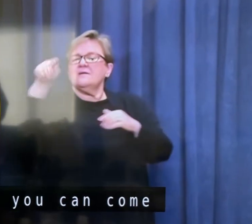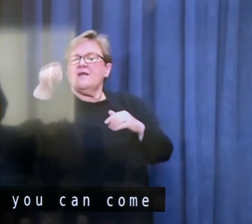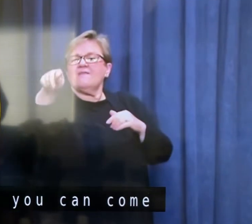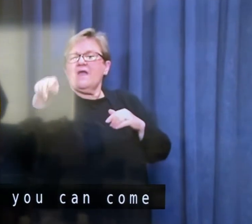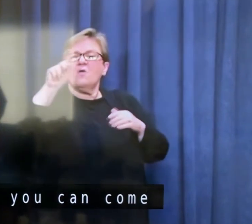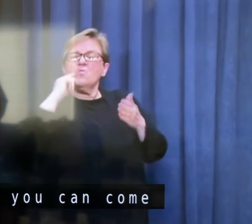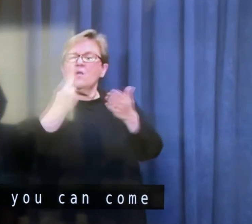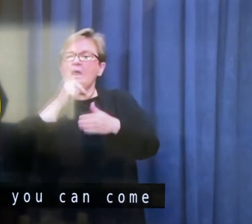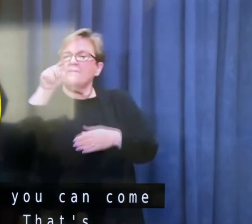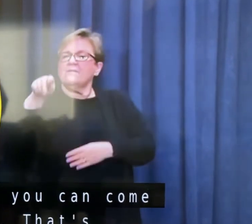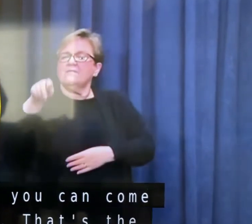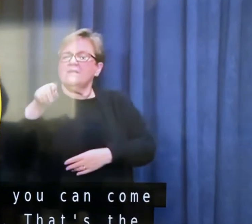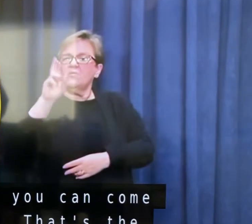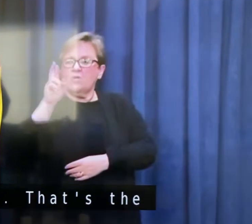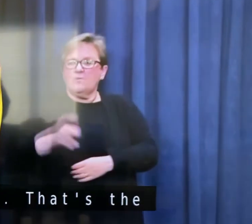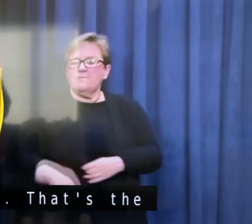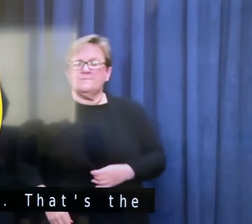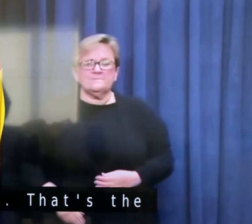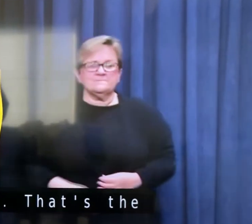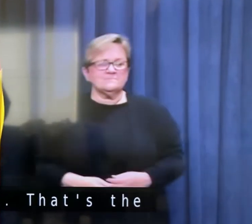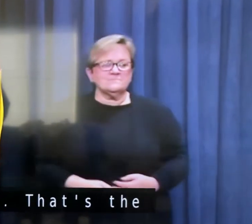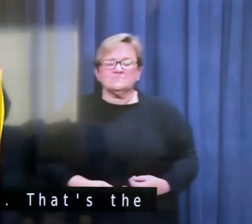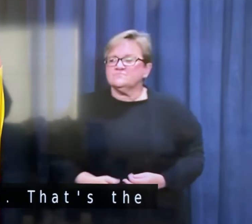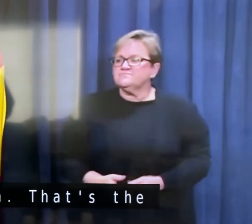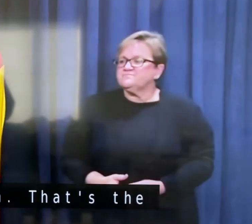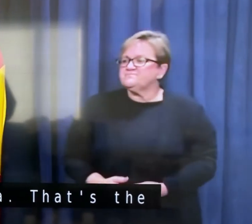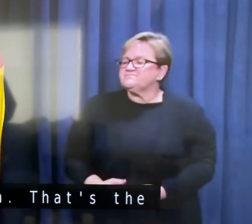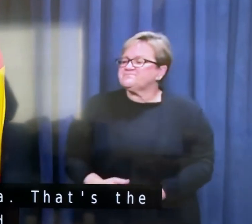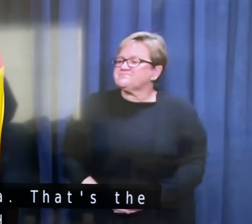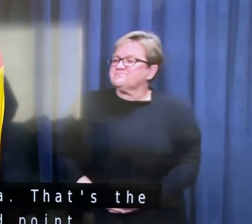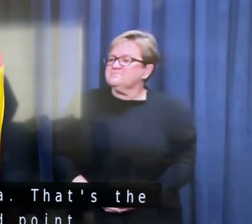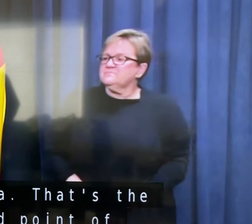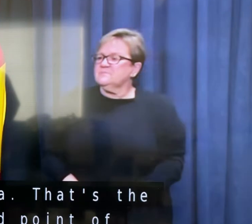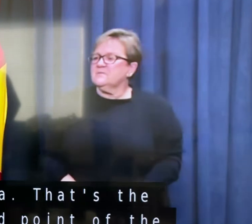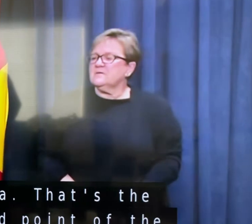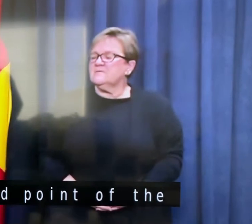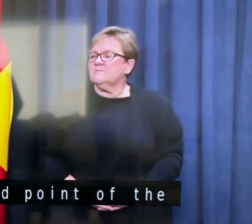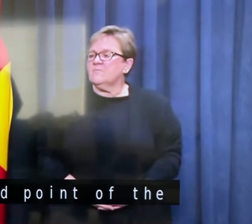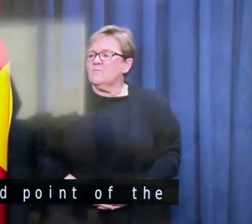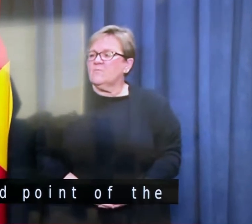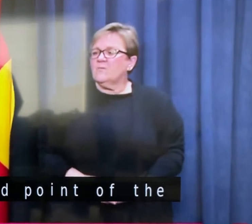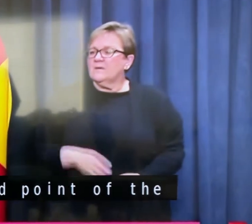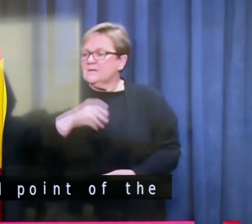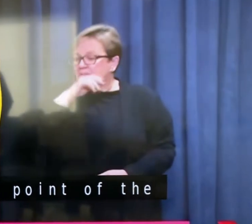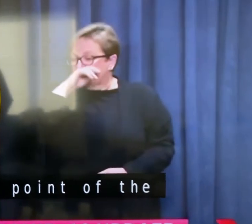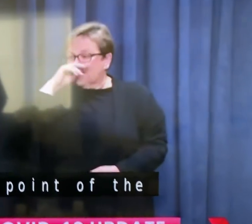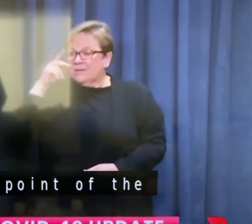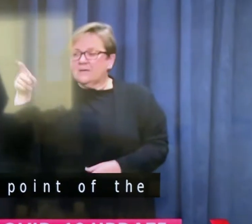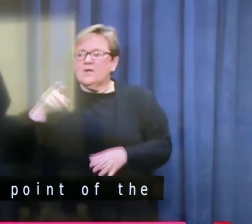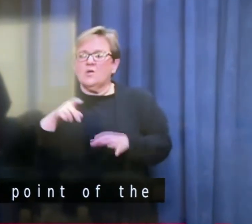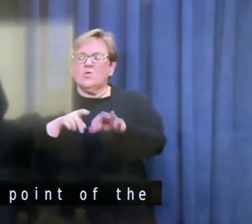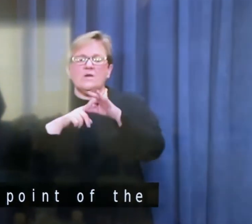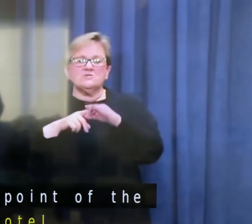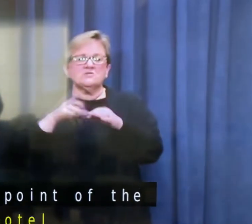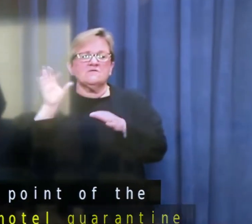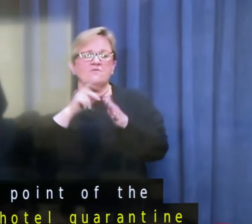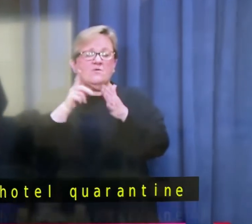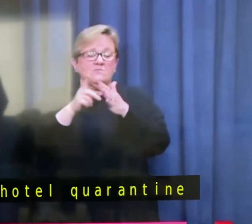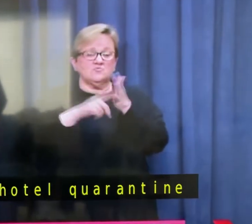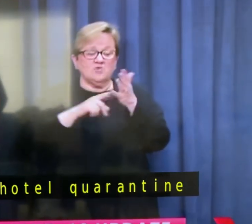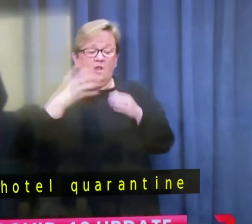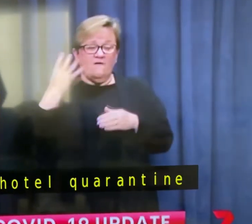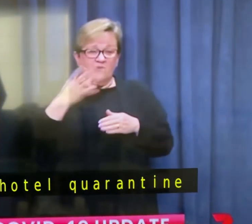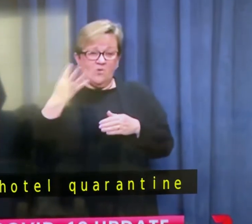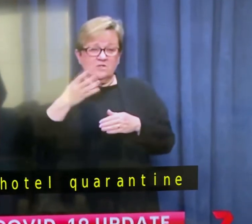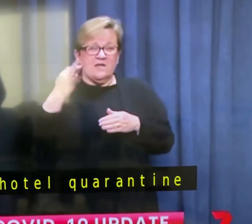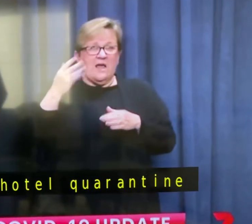point of the roadmap. How many hotels will WAV operate from July 14th?